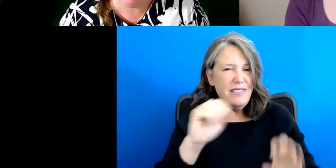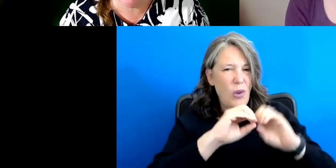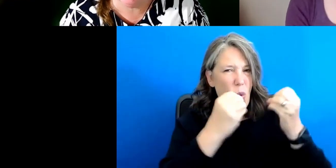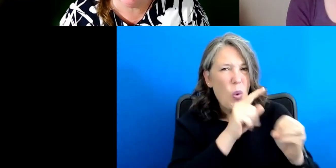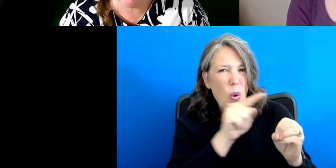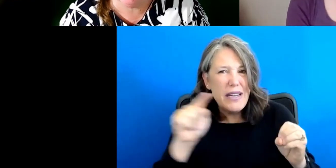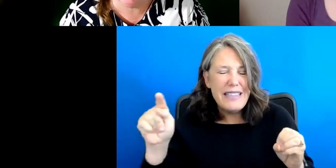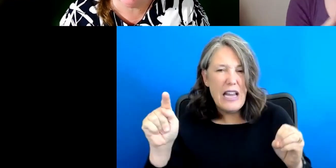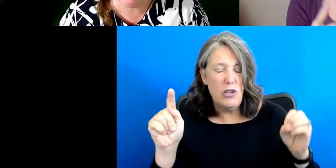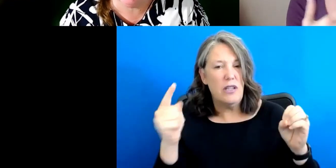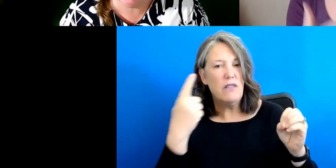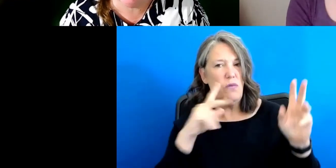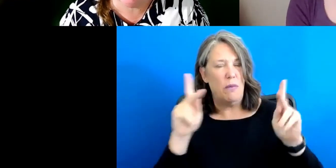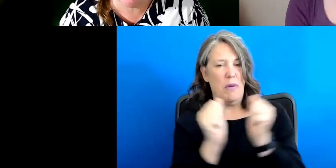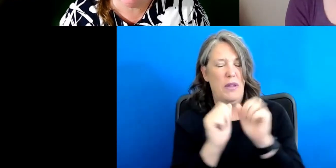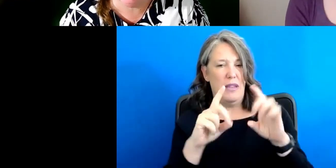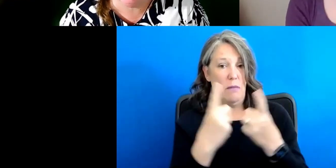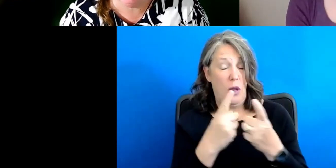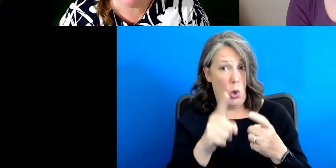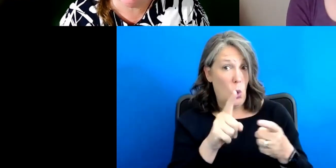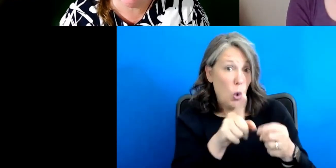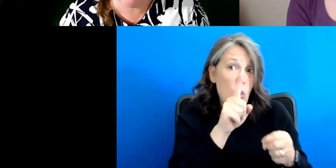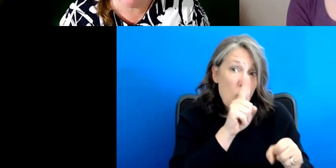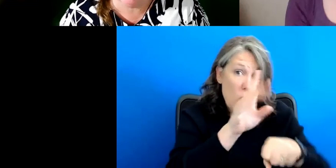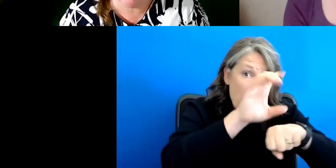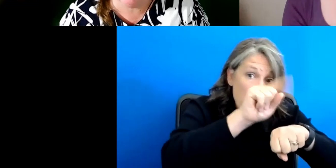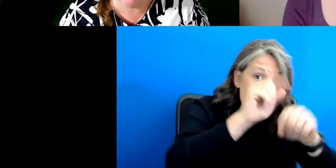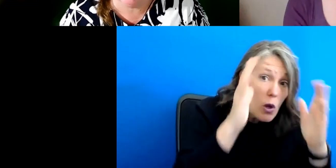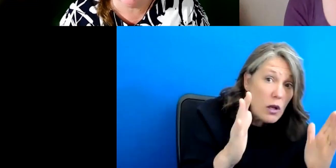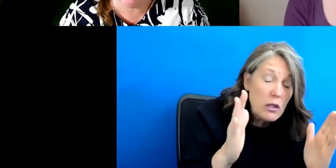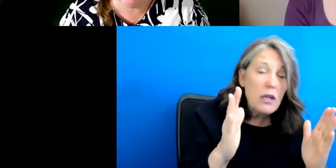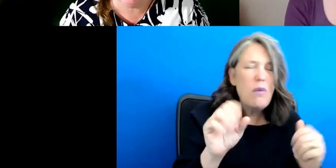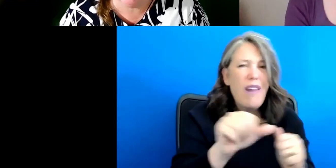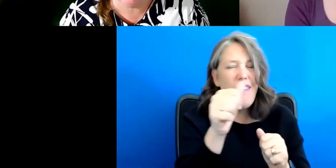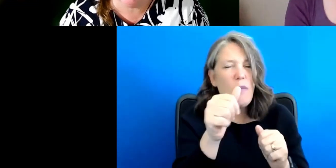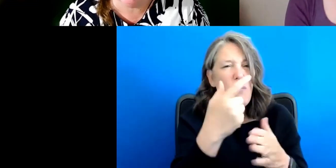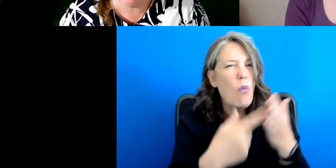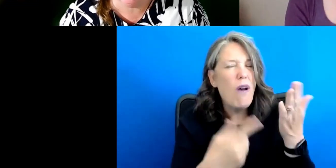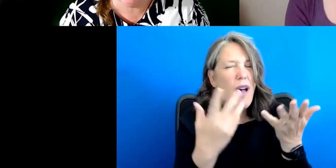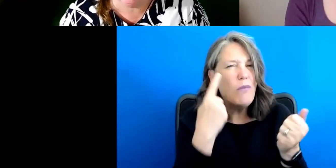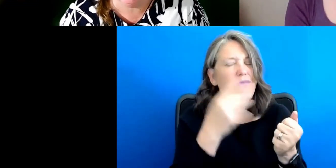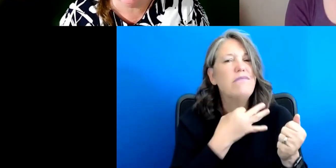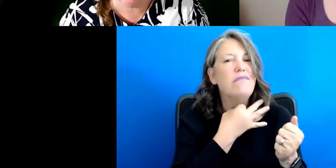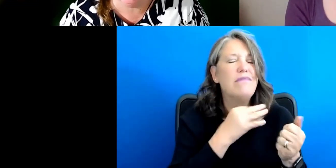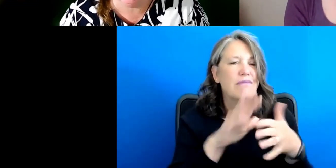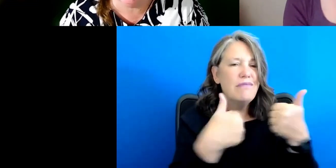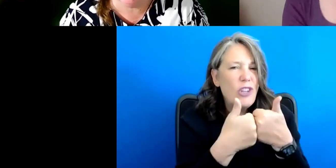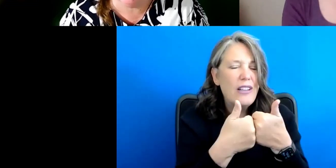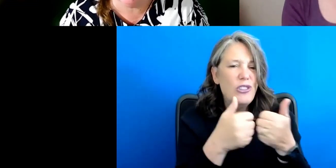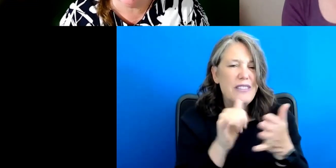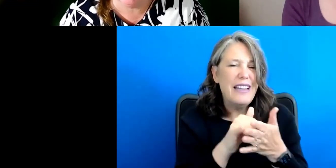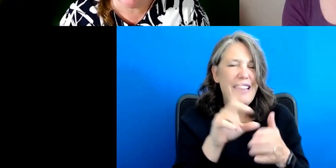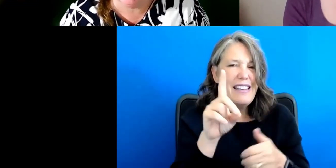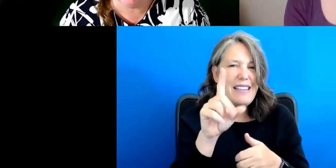for people with disabilities, you work in a consultative role. What are some of the challenges, um, that disability rights